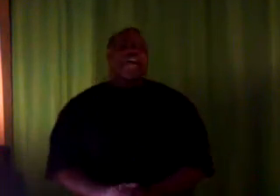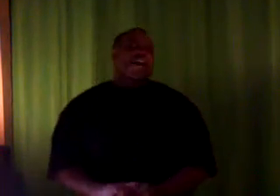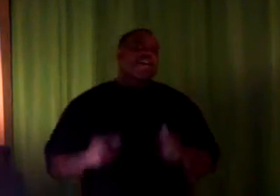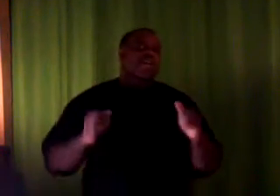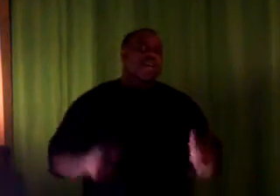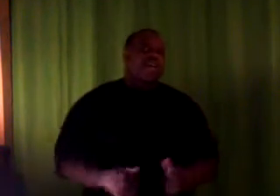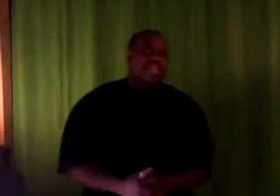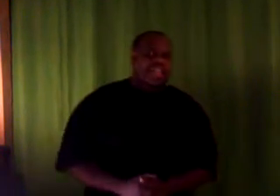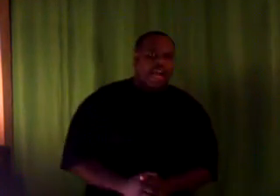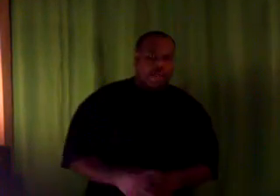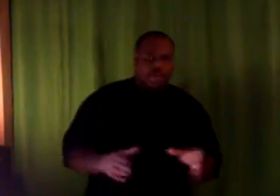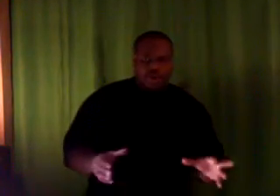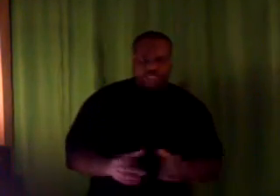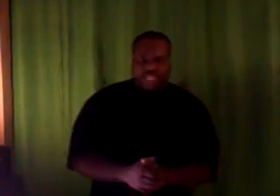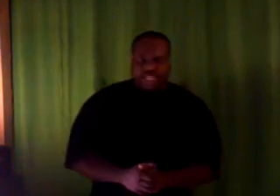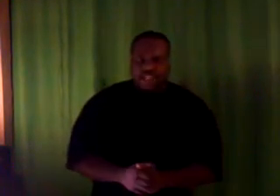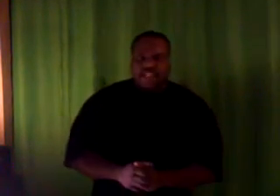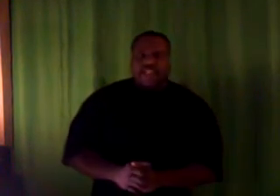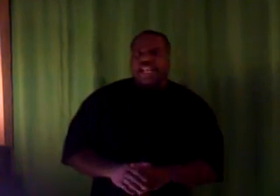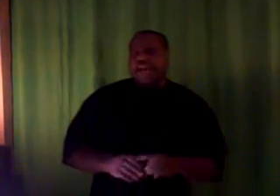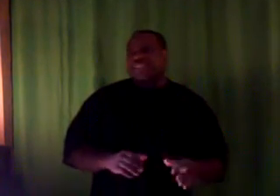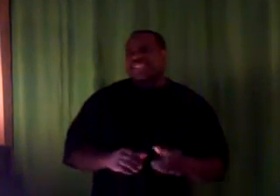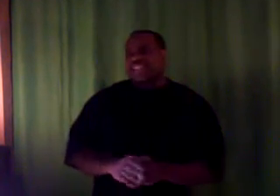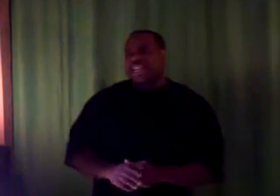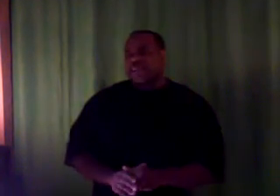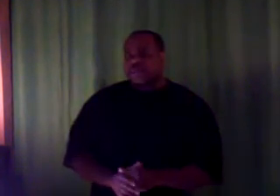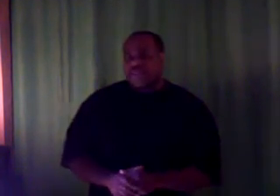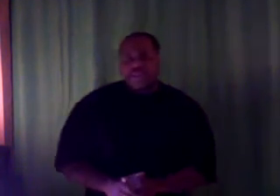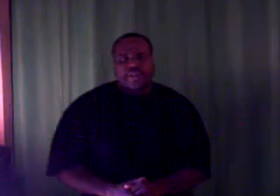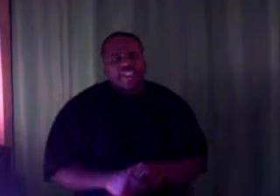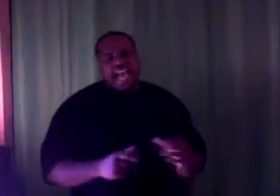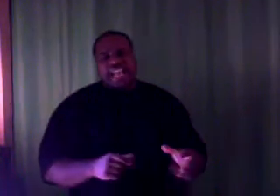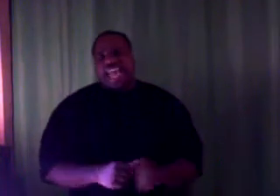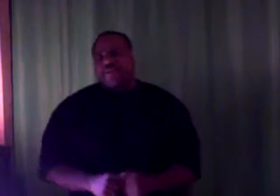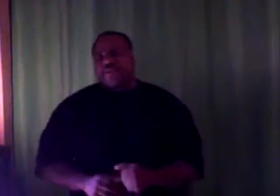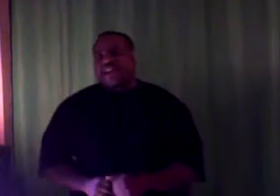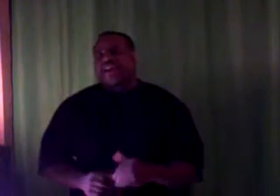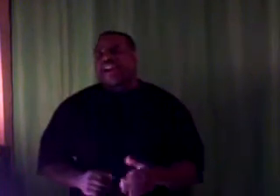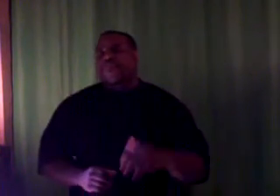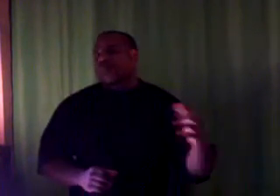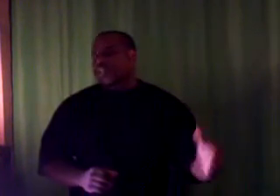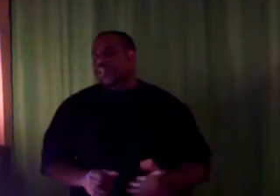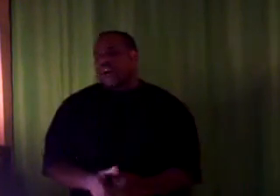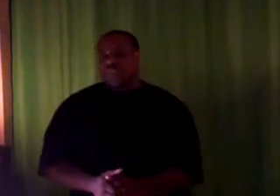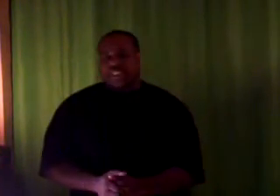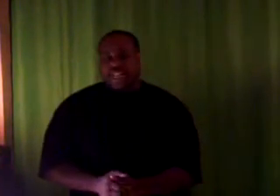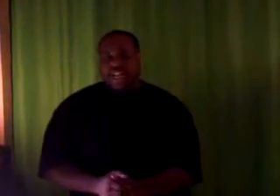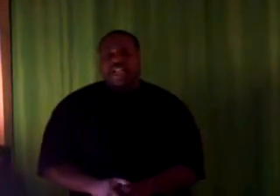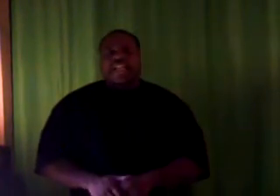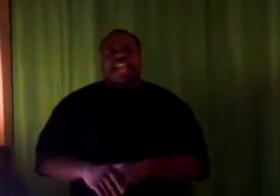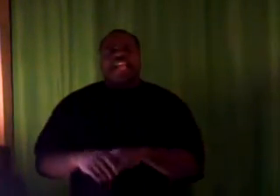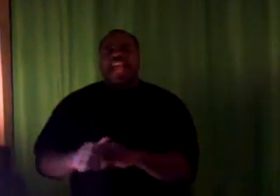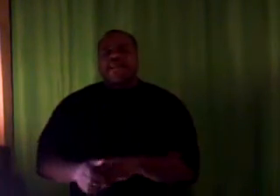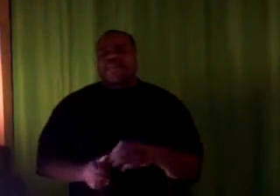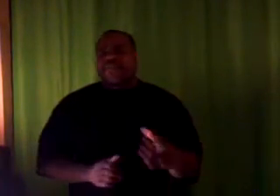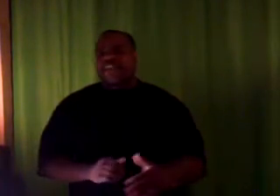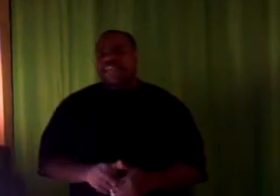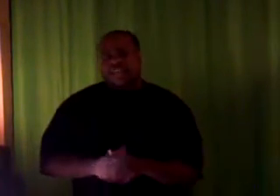called Doing Hard Time with Boris in there. And there was a scene in the movie. A guy named Dirty Kurt from Detroit was in there. And he had a beef with another